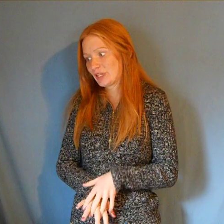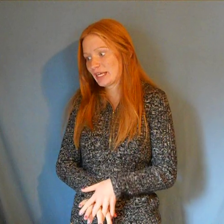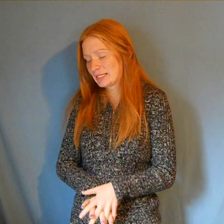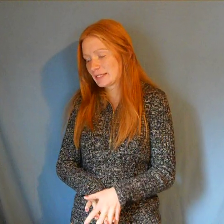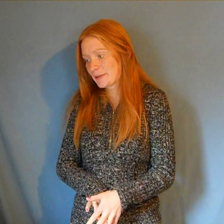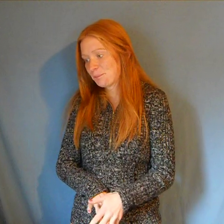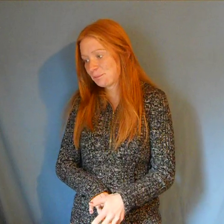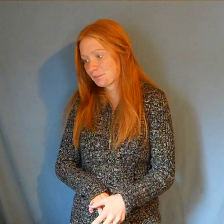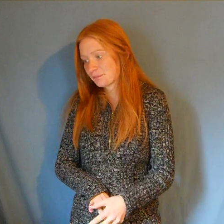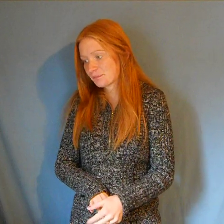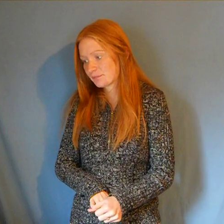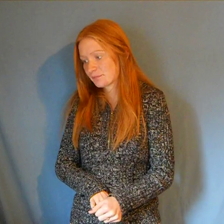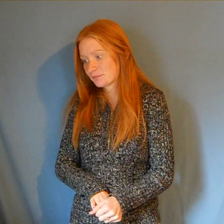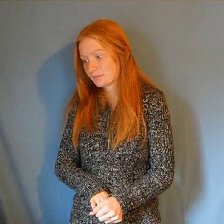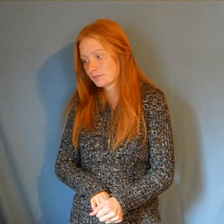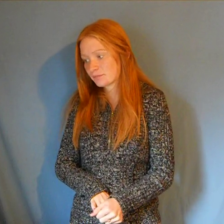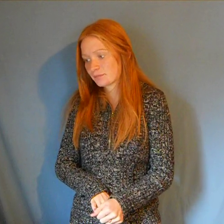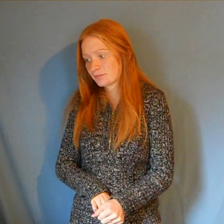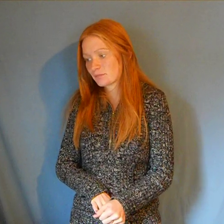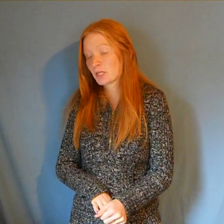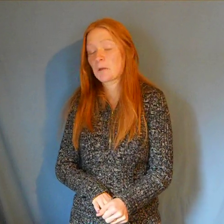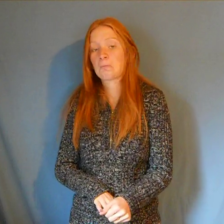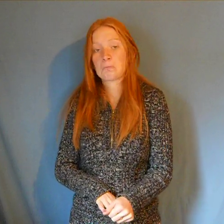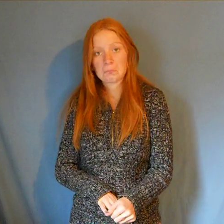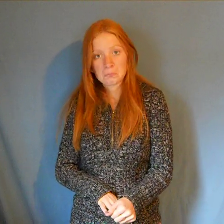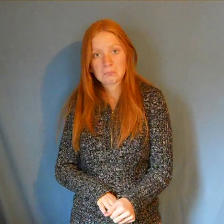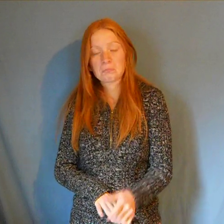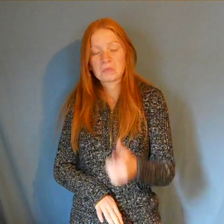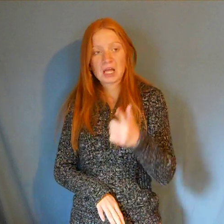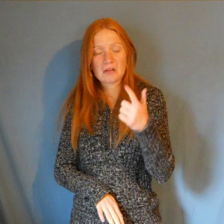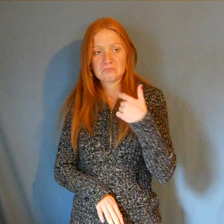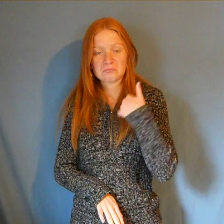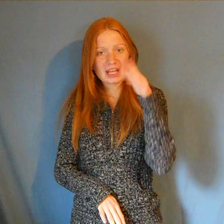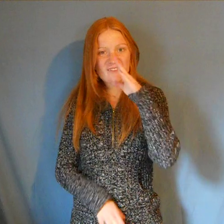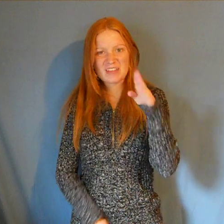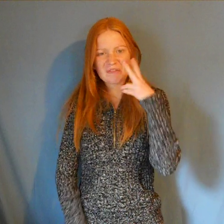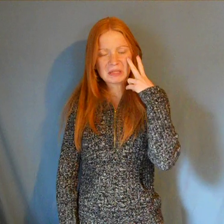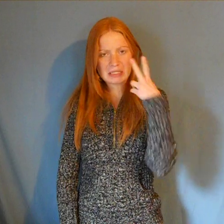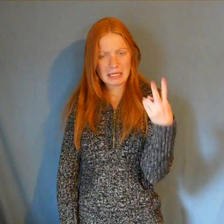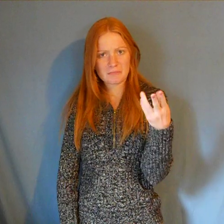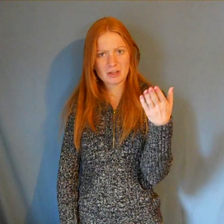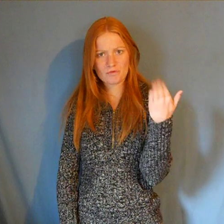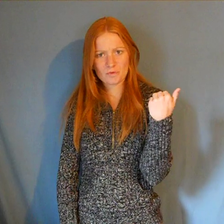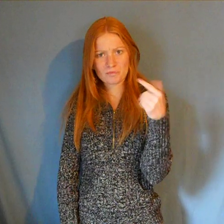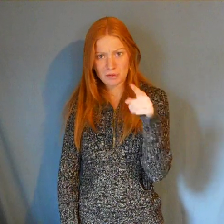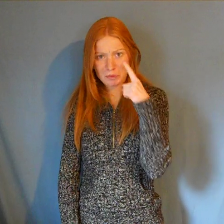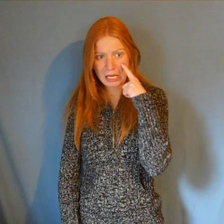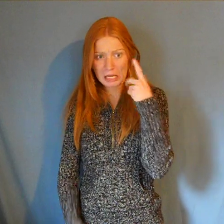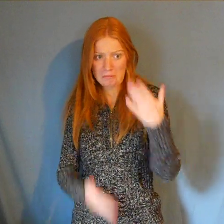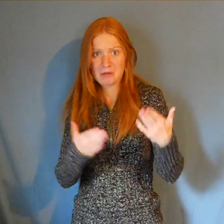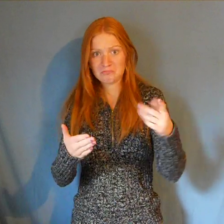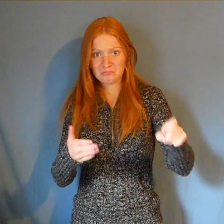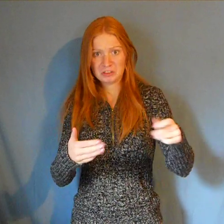Relay System. Hmm. I've never seen one of those. Do you think we ought to have one of those in the school office?